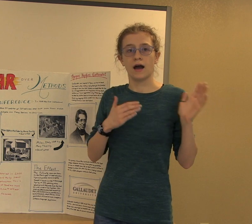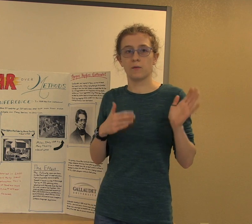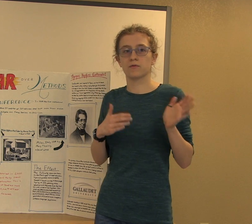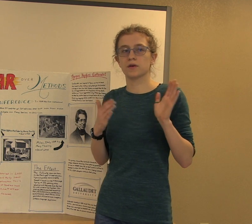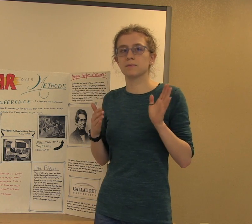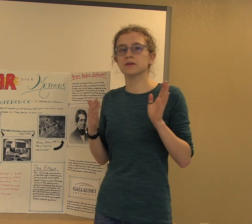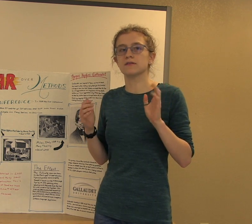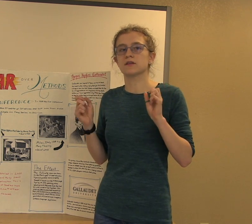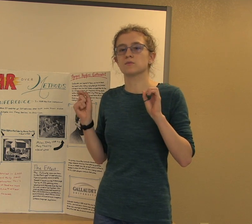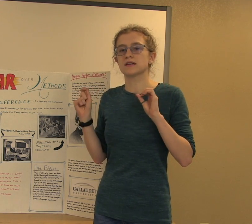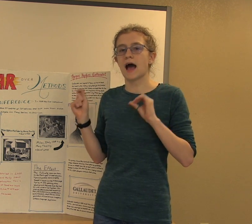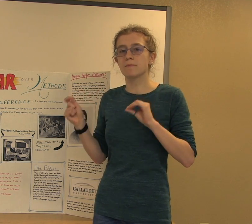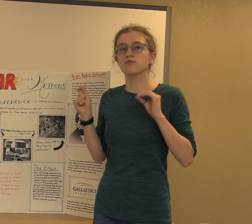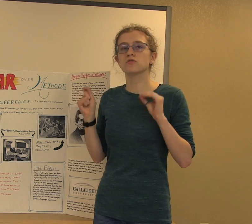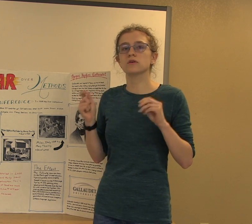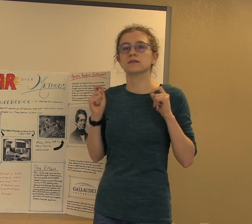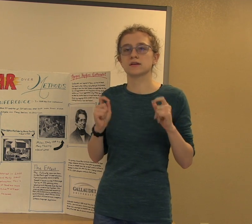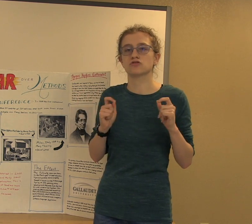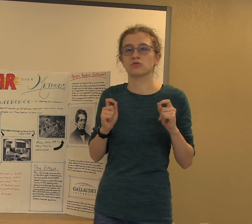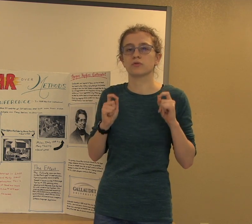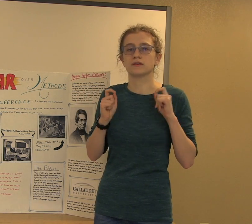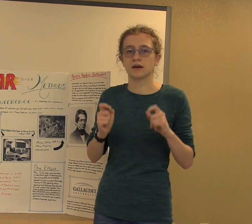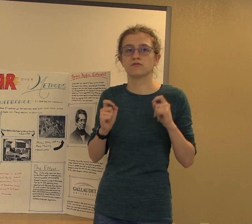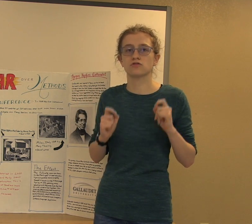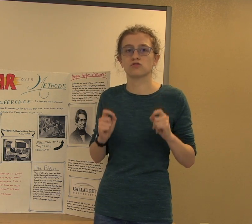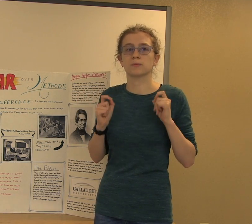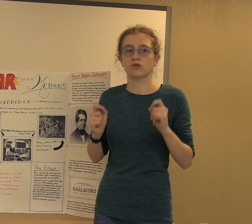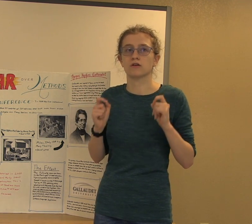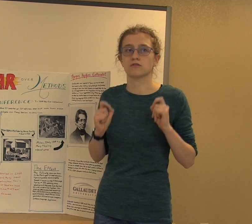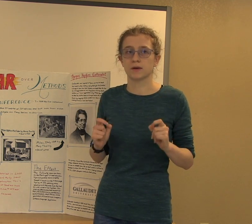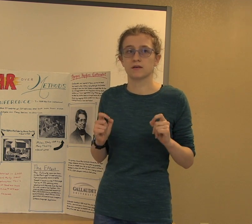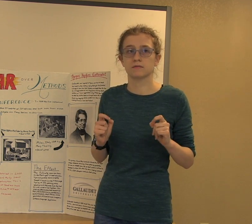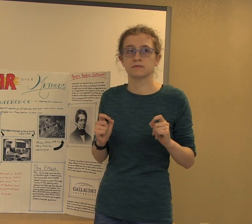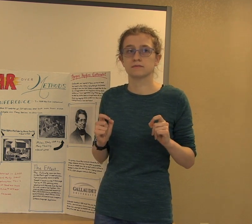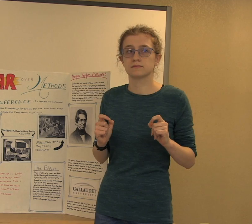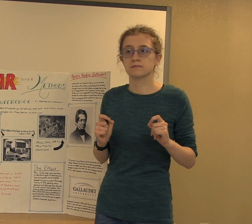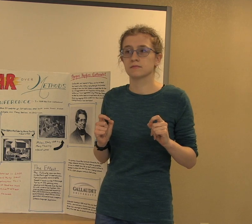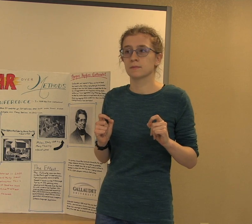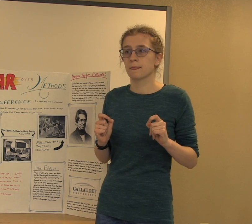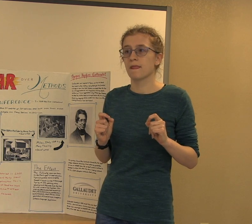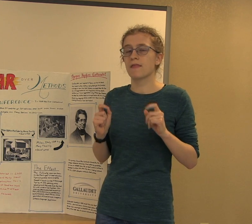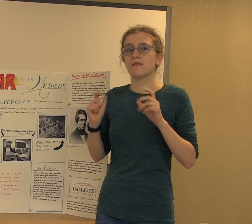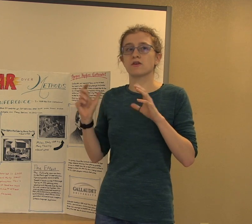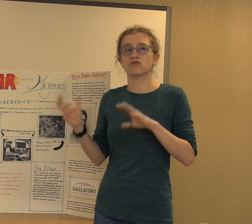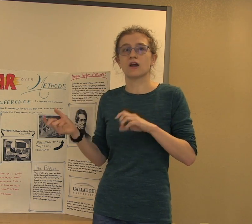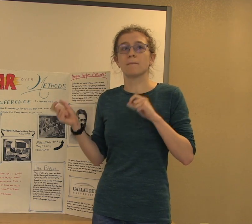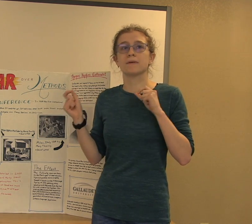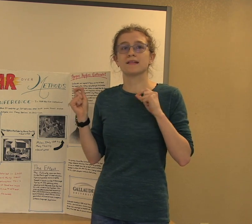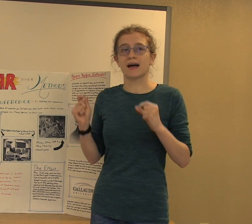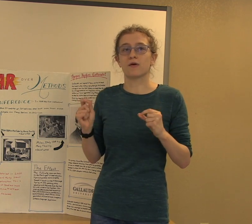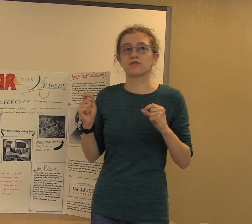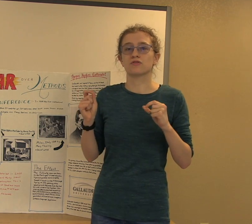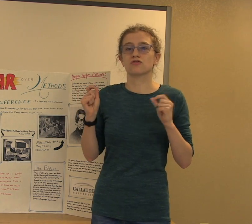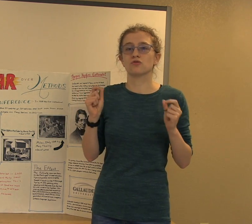However, he believed that it was absolutely essential that deaf children be taught to speak, and that they should not be allowed to